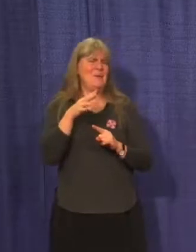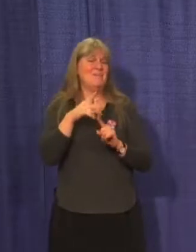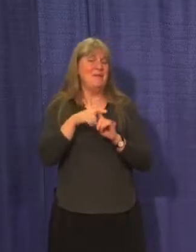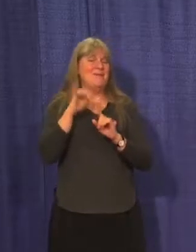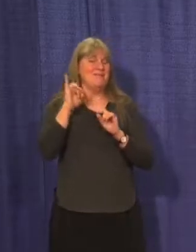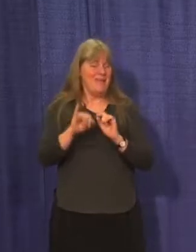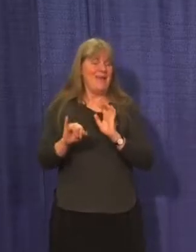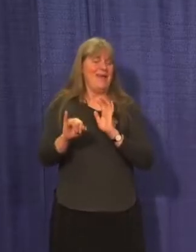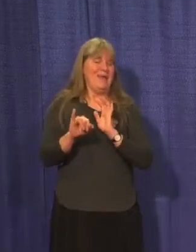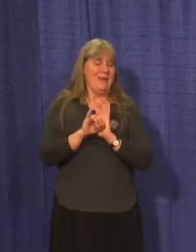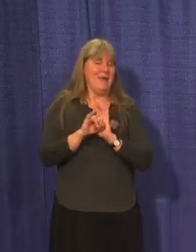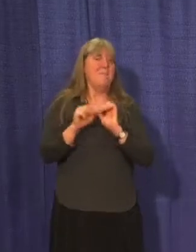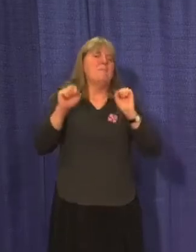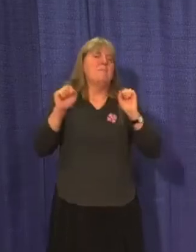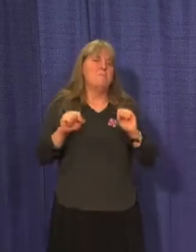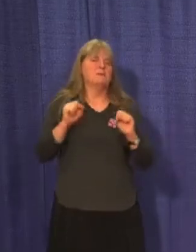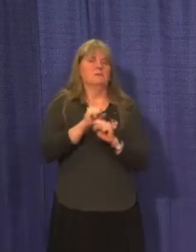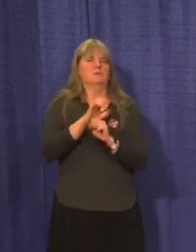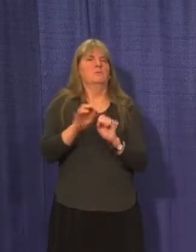indication of COVID-19.